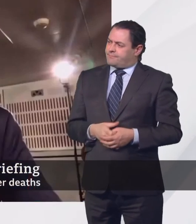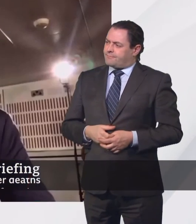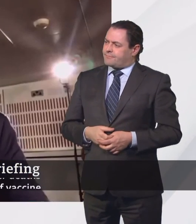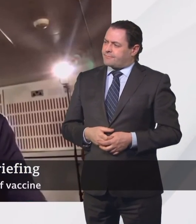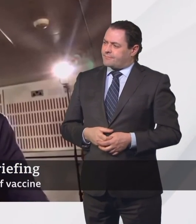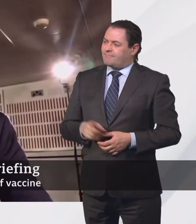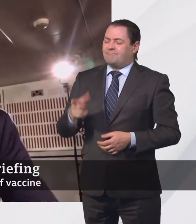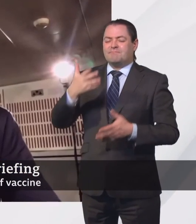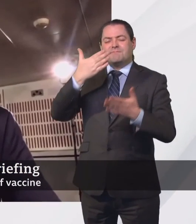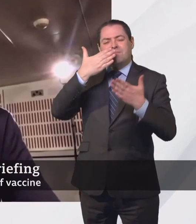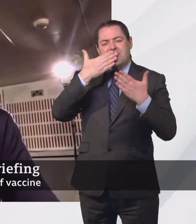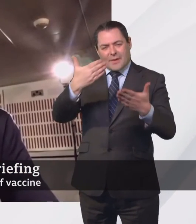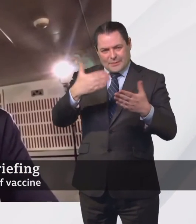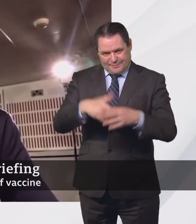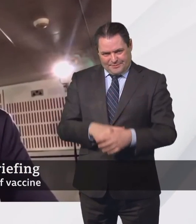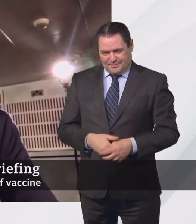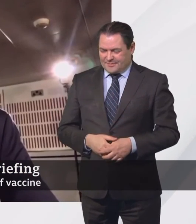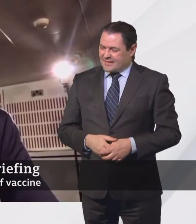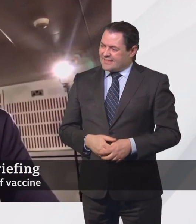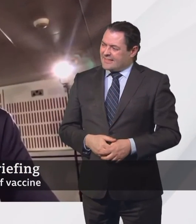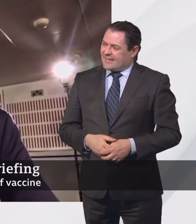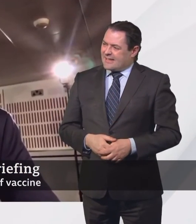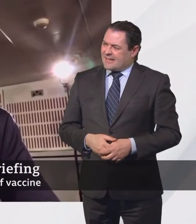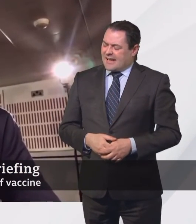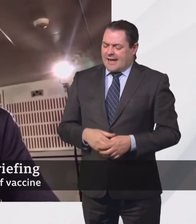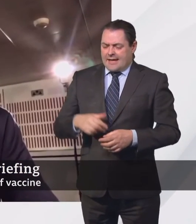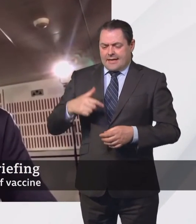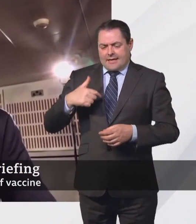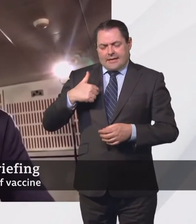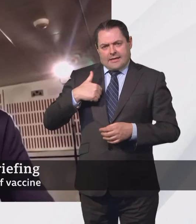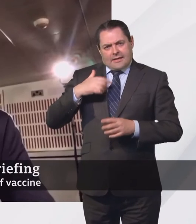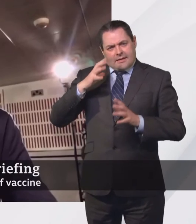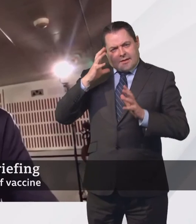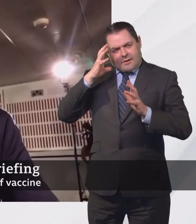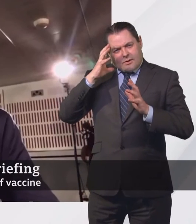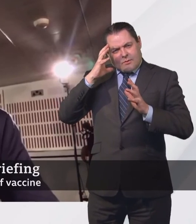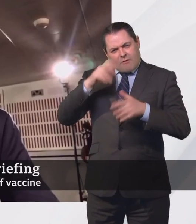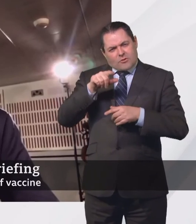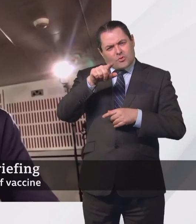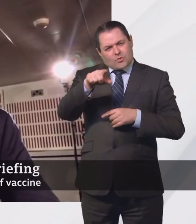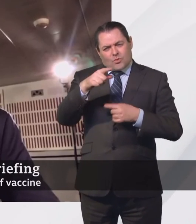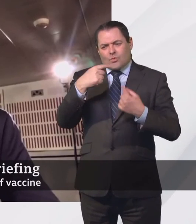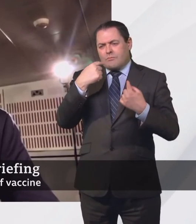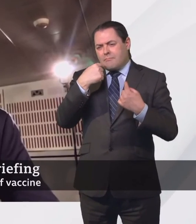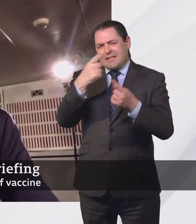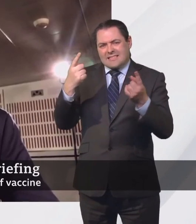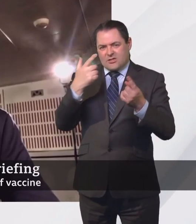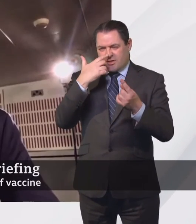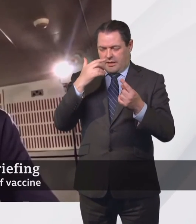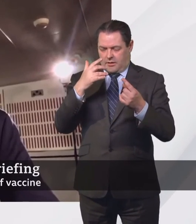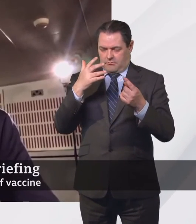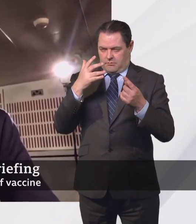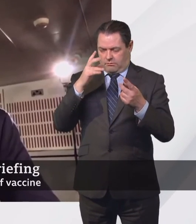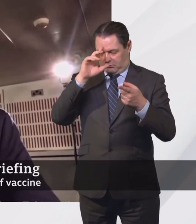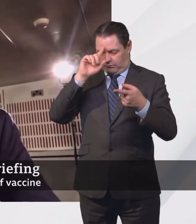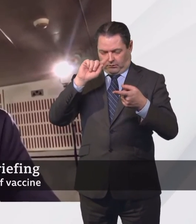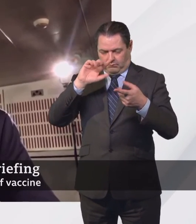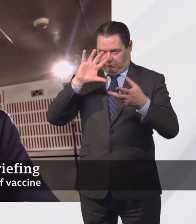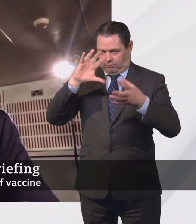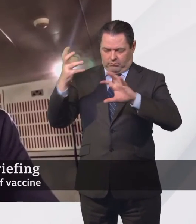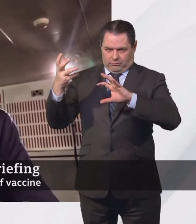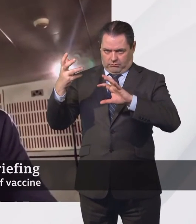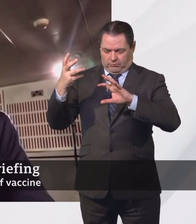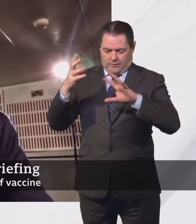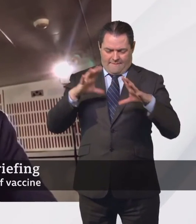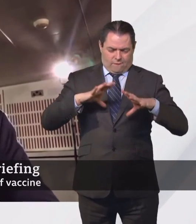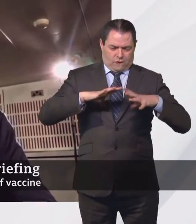Thank you very much, Prime Minister. Isn't there a danger of mixed messaging when you talk both about a roadmap to freedom and getting back